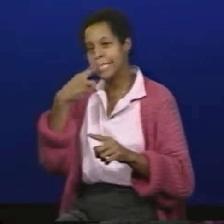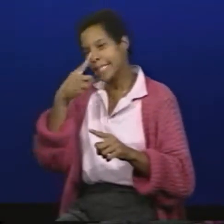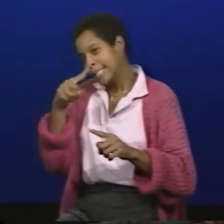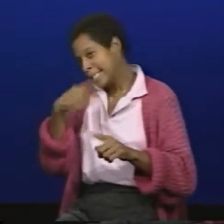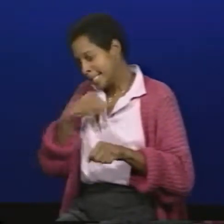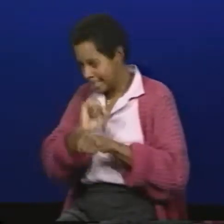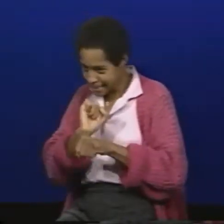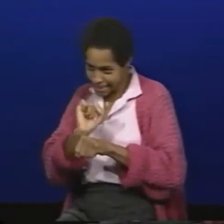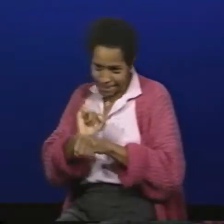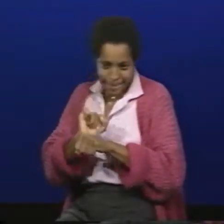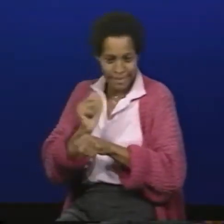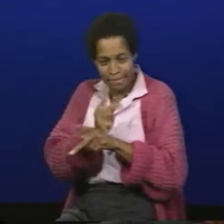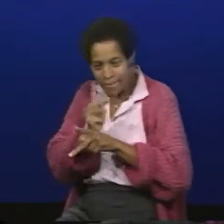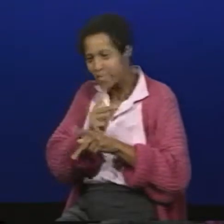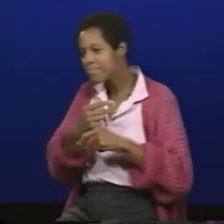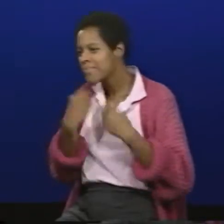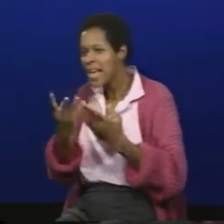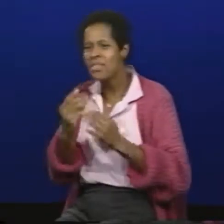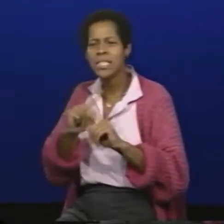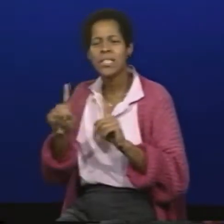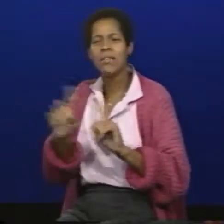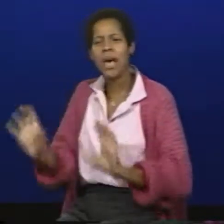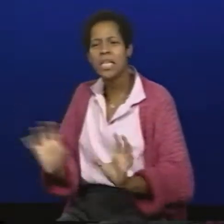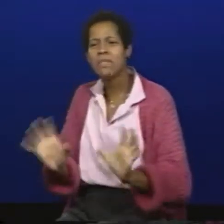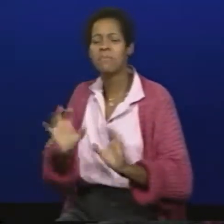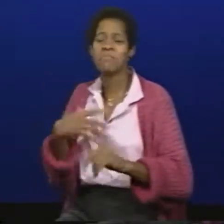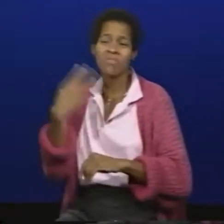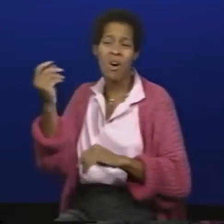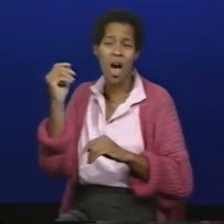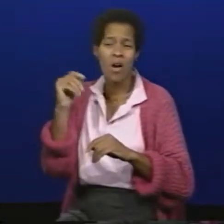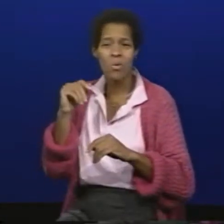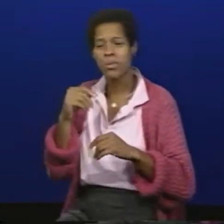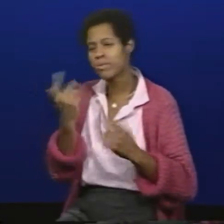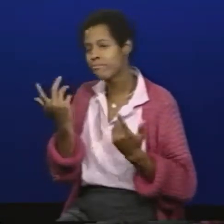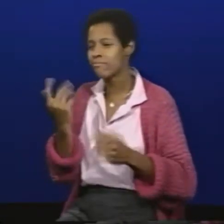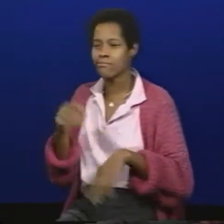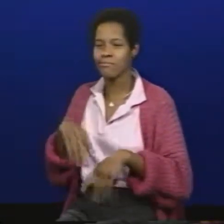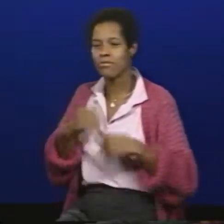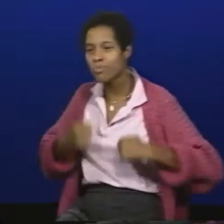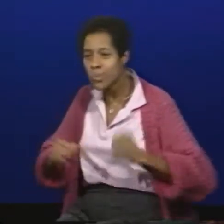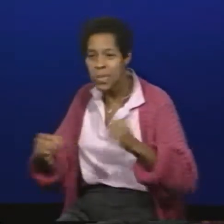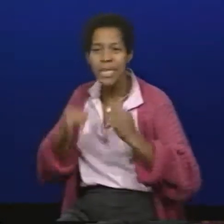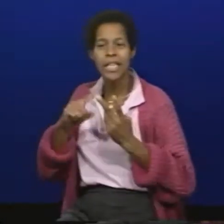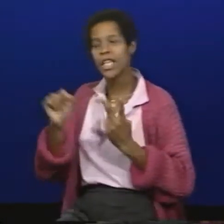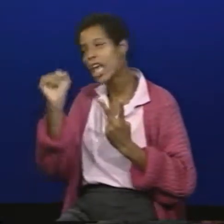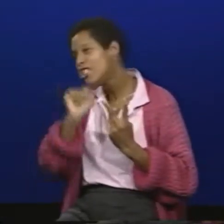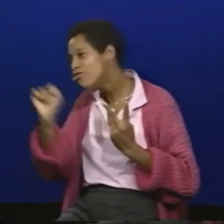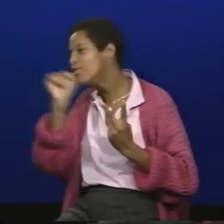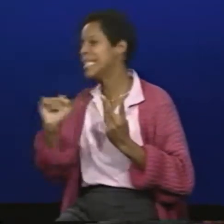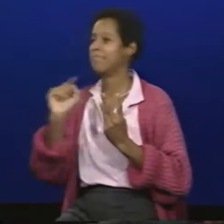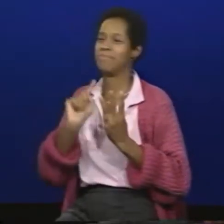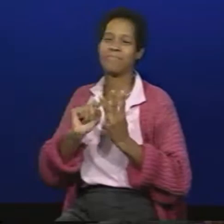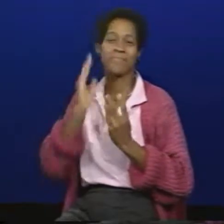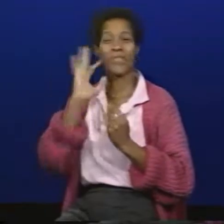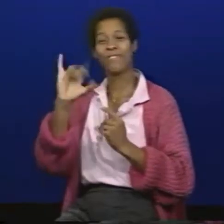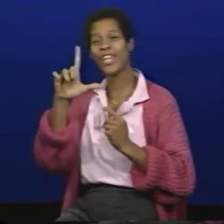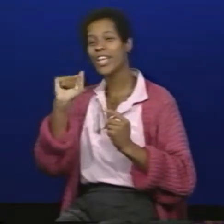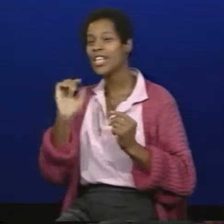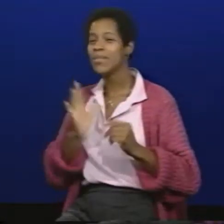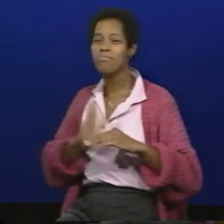to work on the weekends and I really hated it but I decided to put up with it because it was my first job there were several different kind of activities we